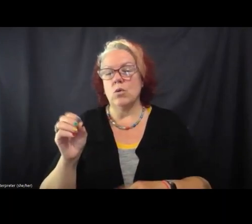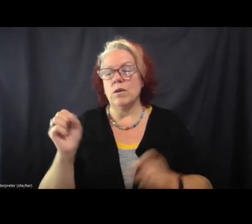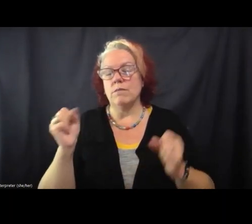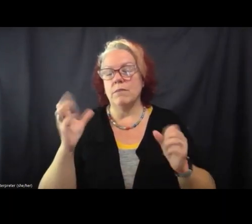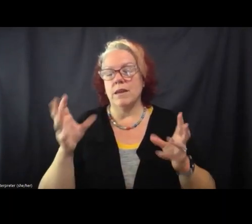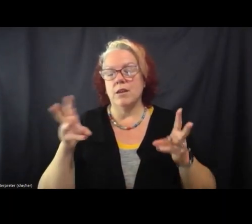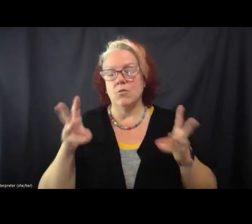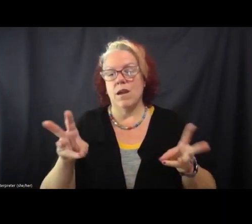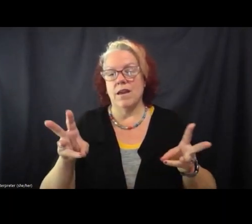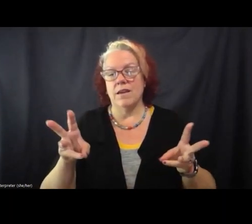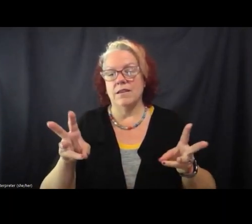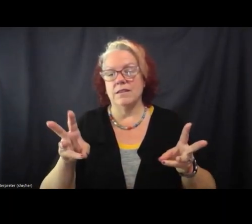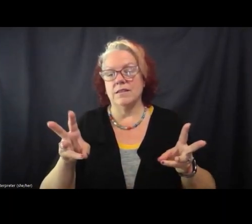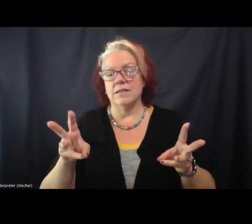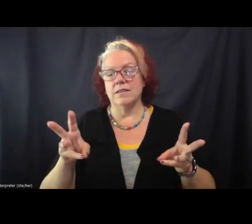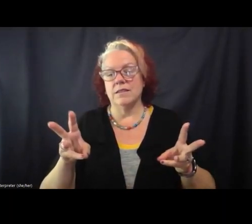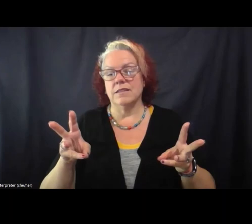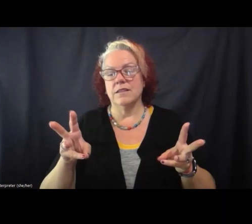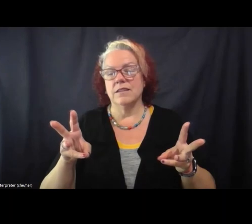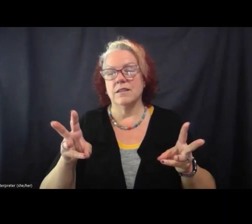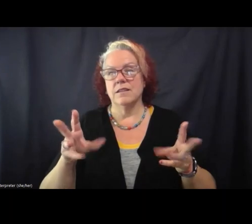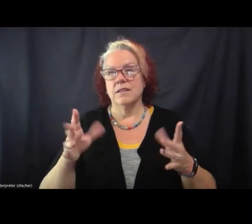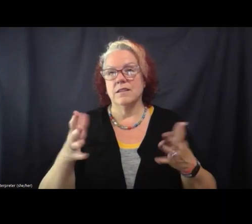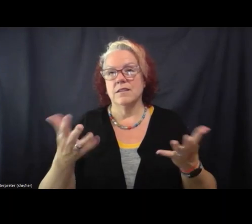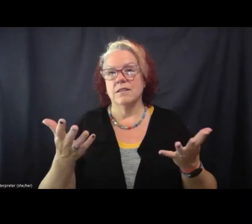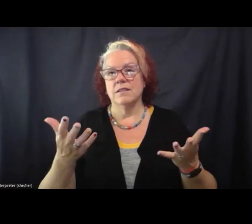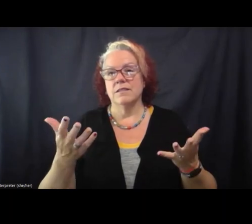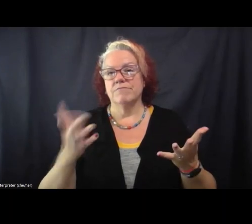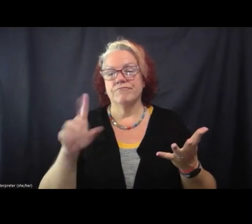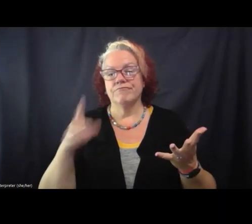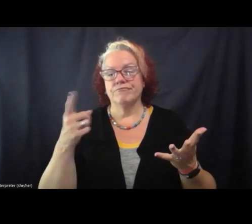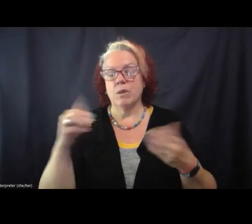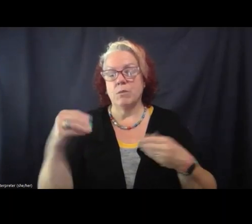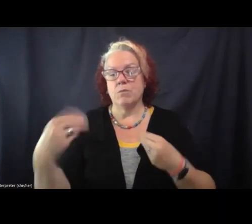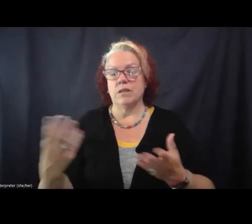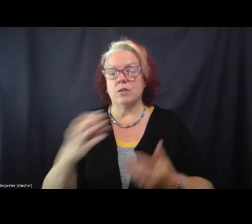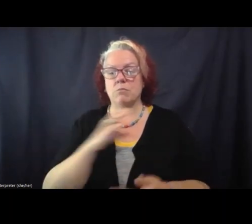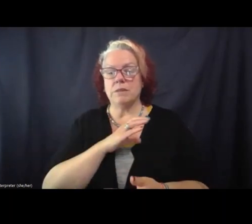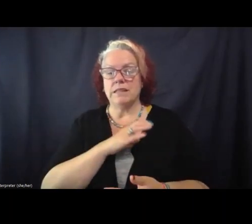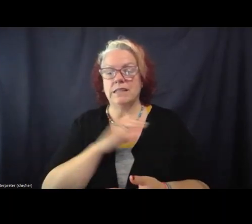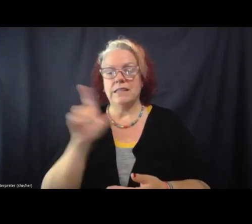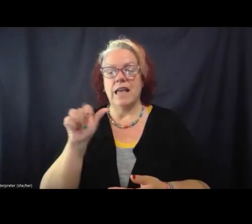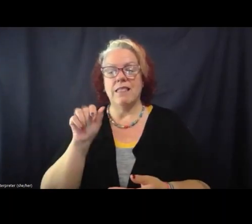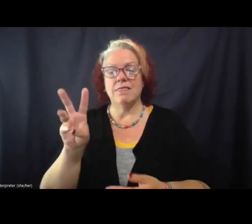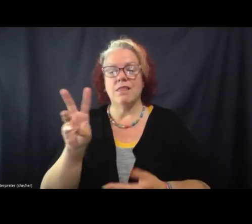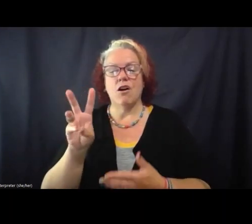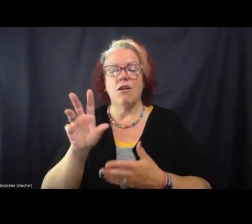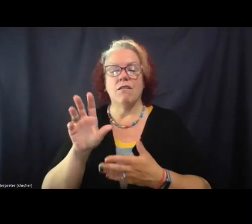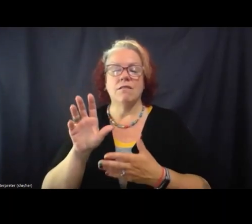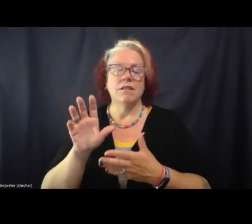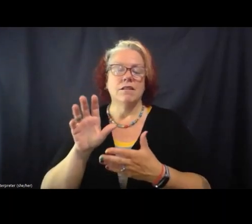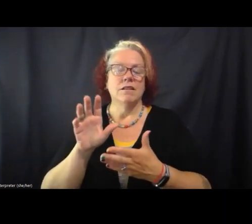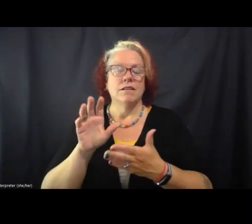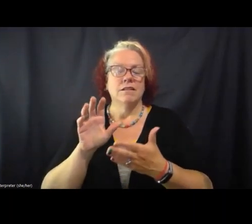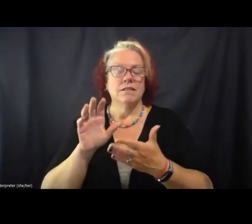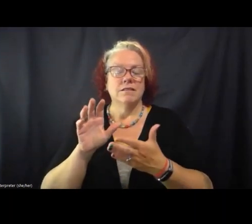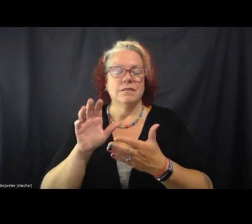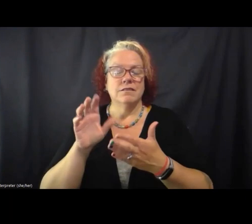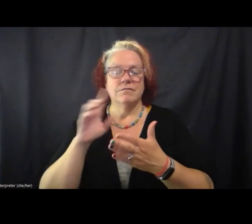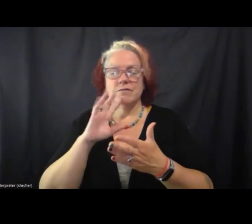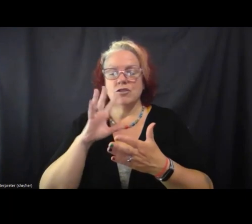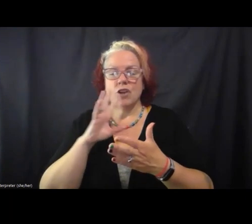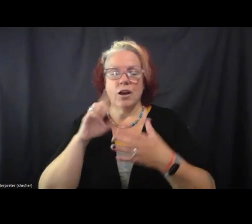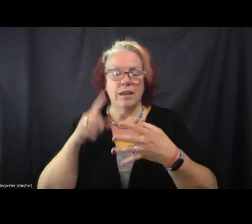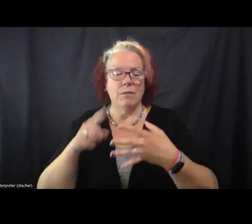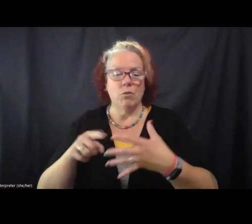defaults to presenting police and law enforcement talking points. Um, we did a lot of creating our own